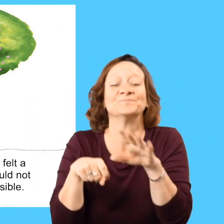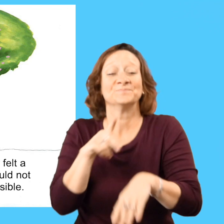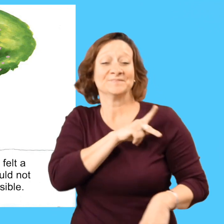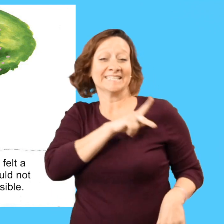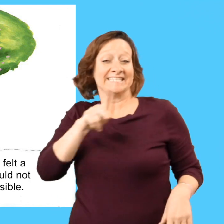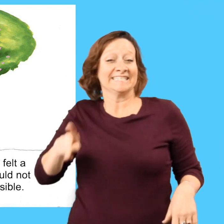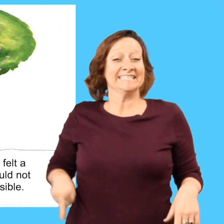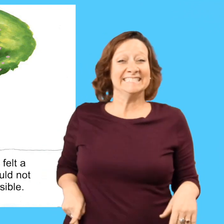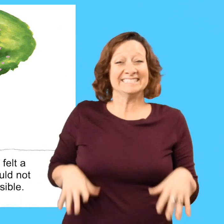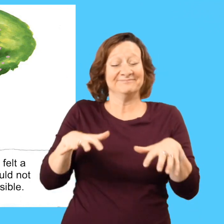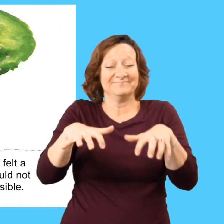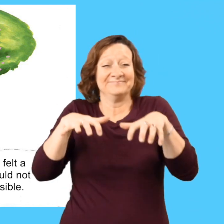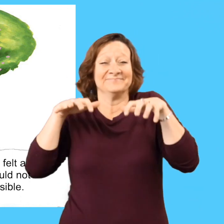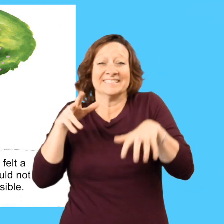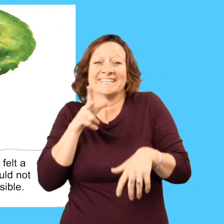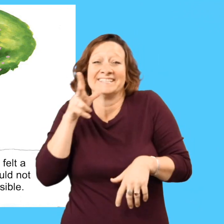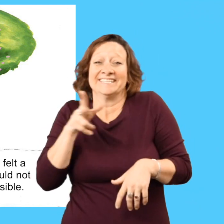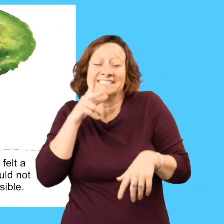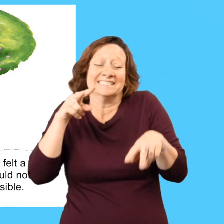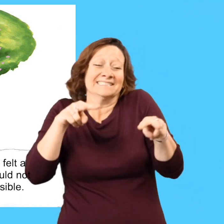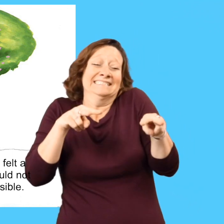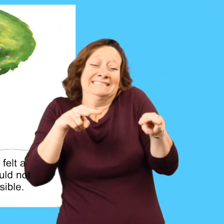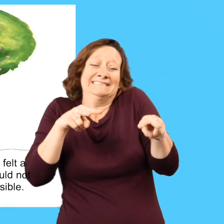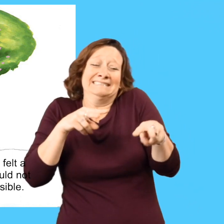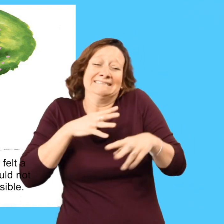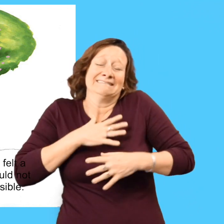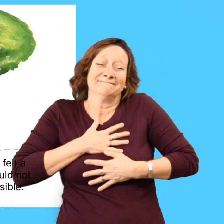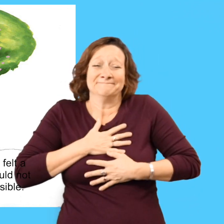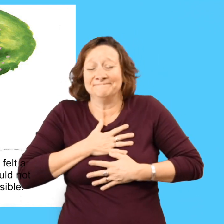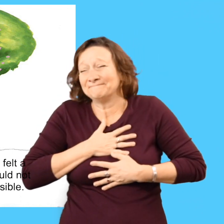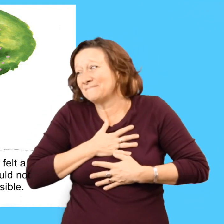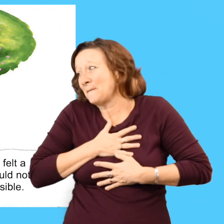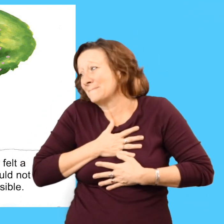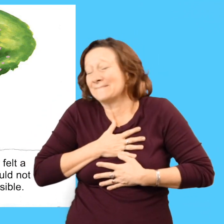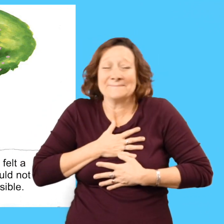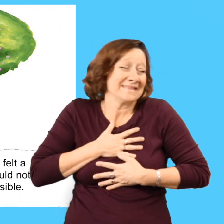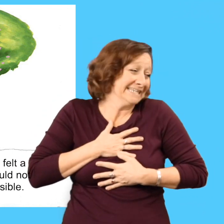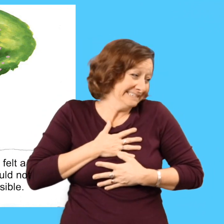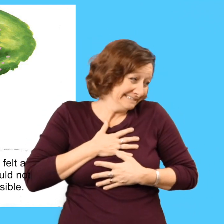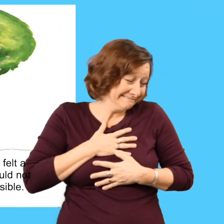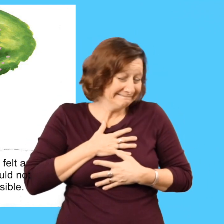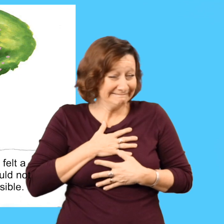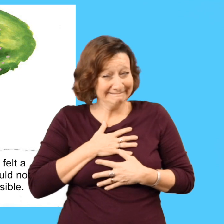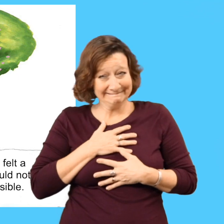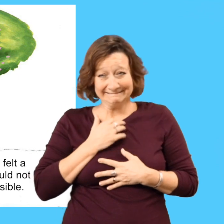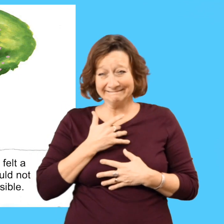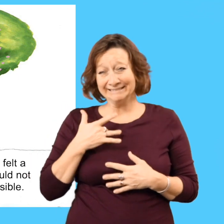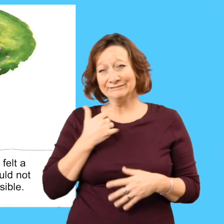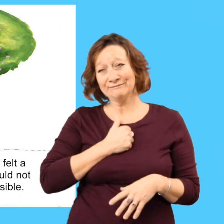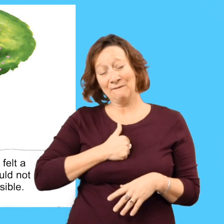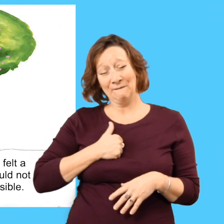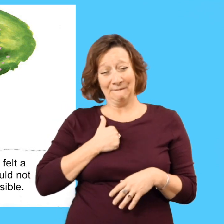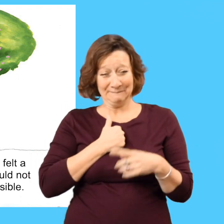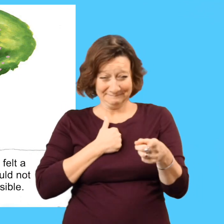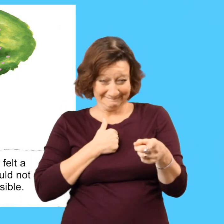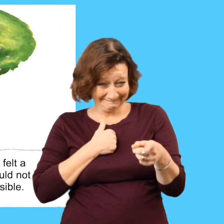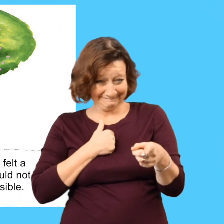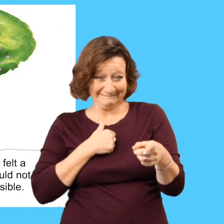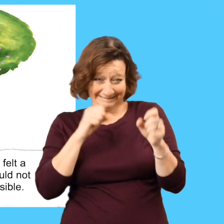The king and the hens all felt a little sorry for her. They knew she could not lay a